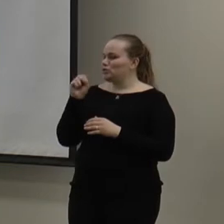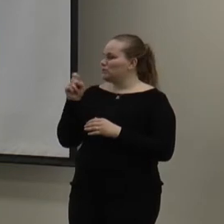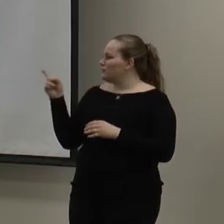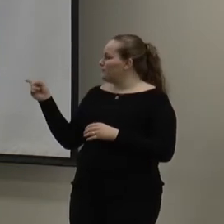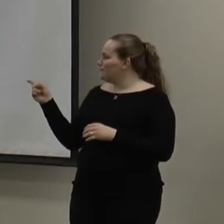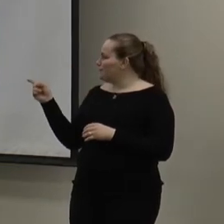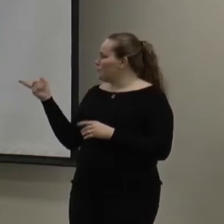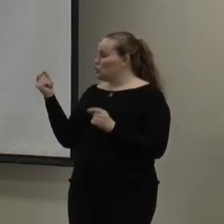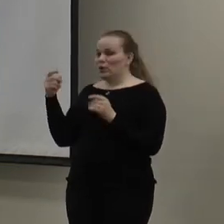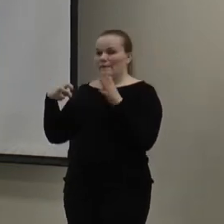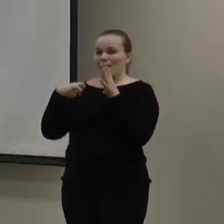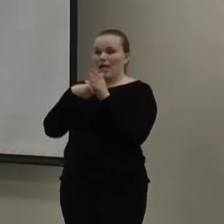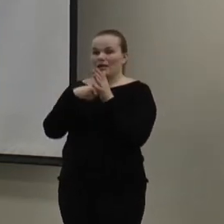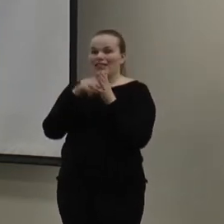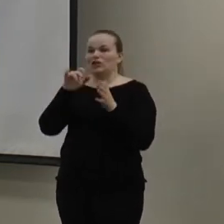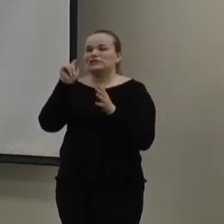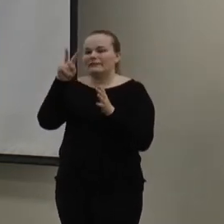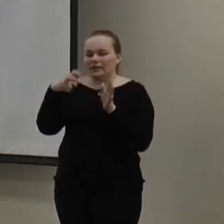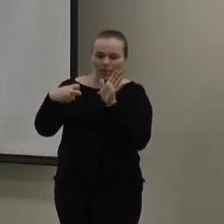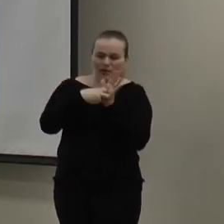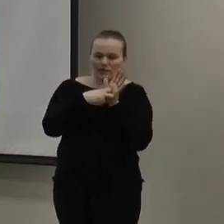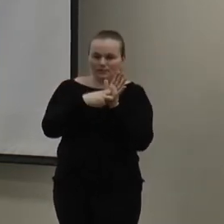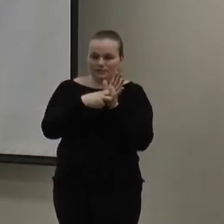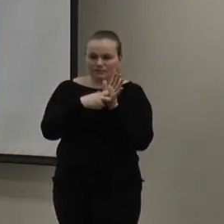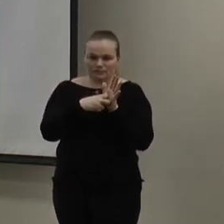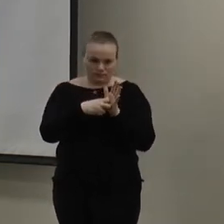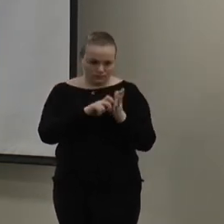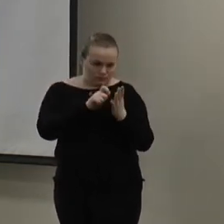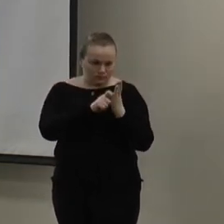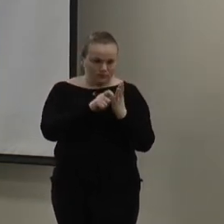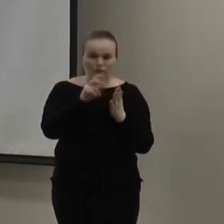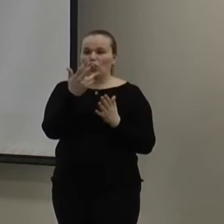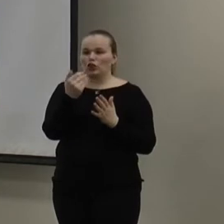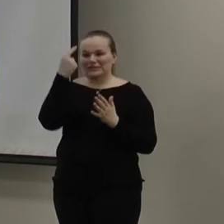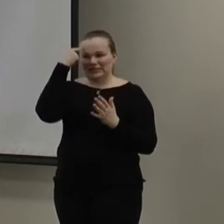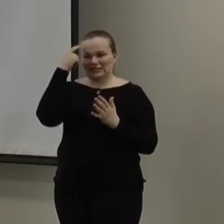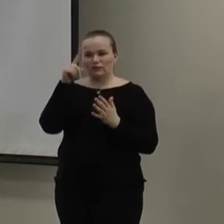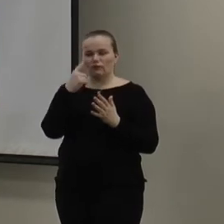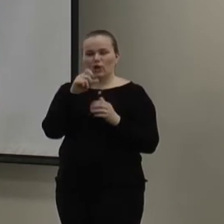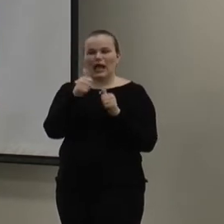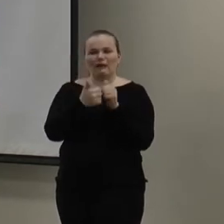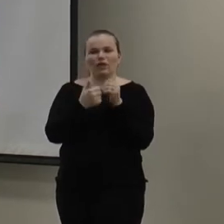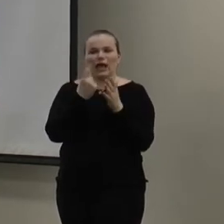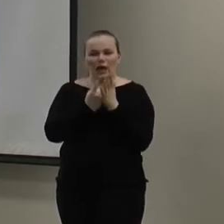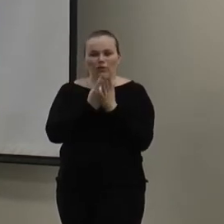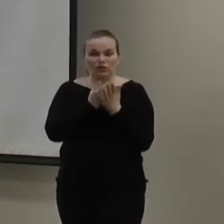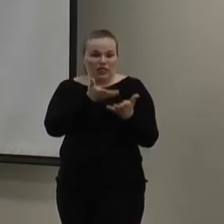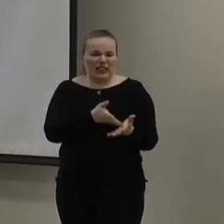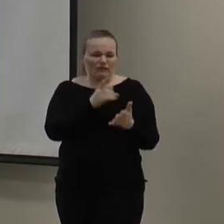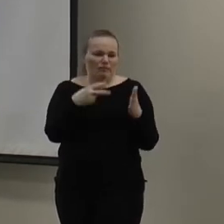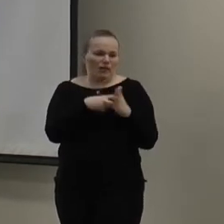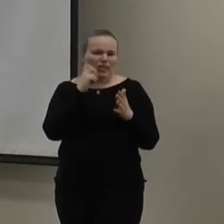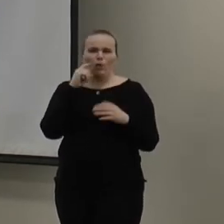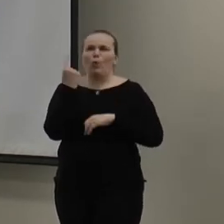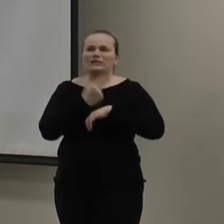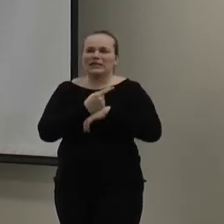what they are is you plug in your device into it and you'll set the rate so it's 13 cents per kilowatt hour. And then, leave it plugged in for like a